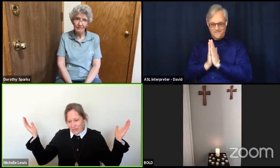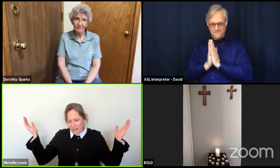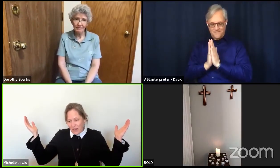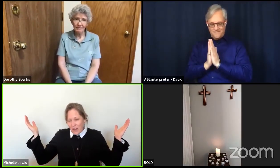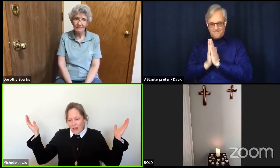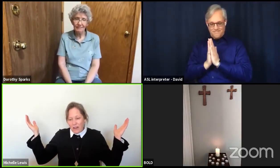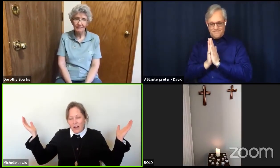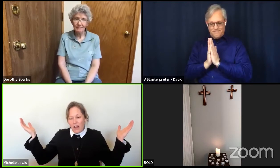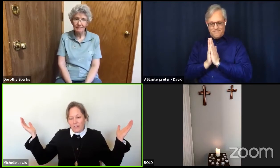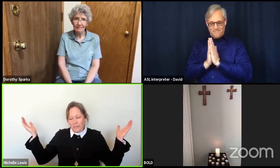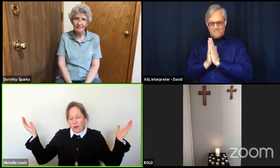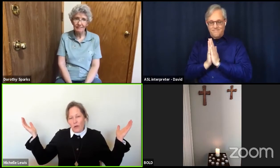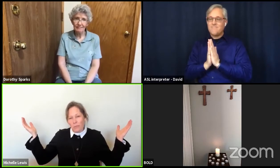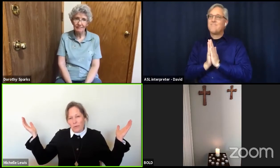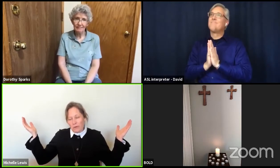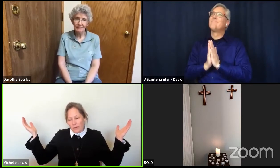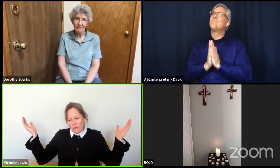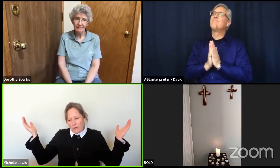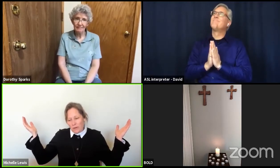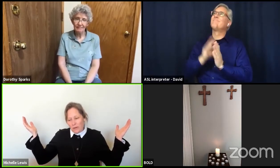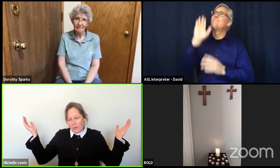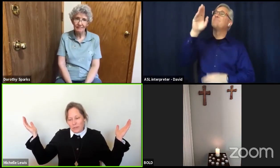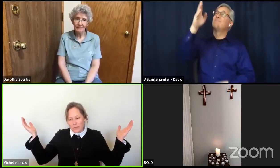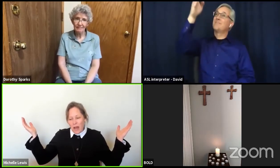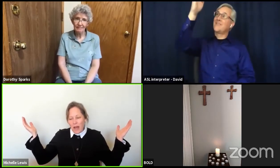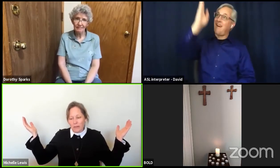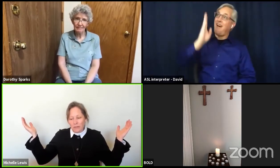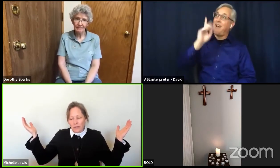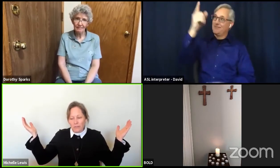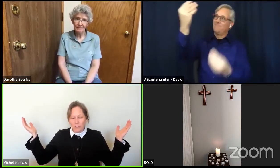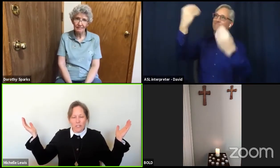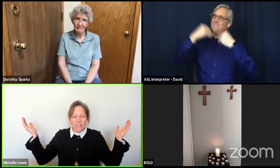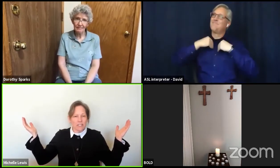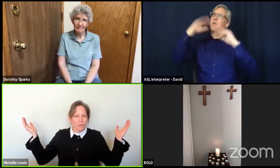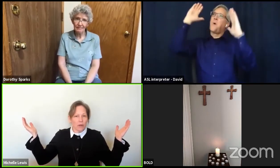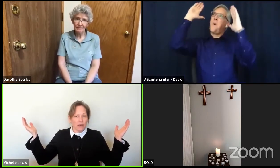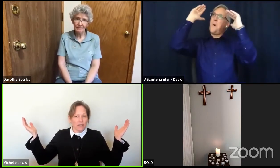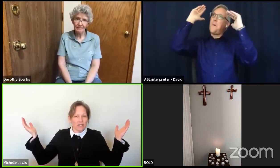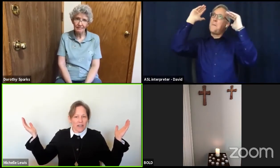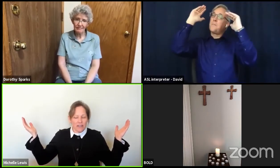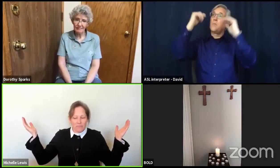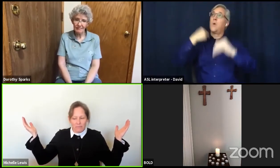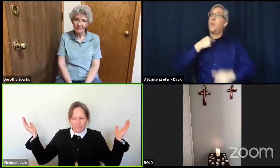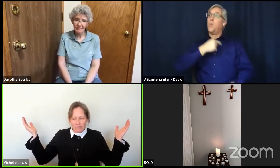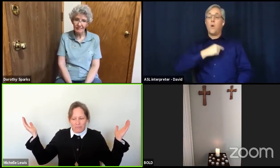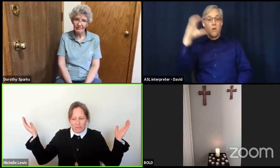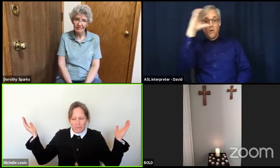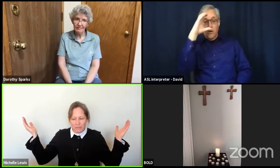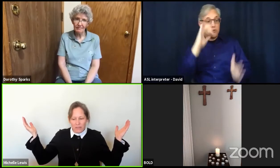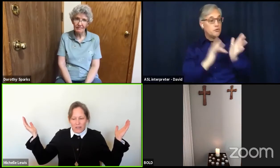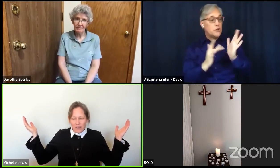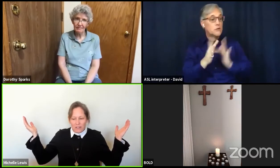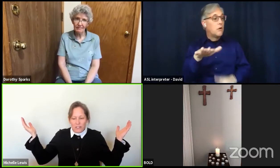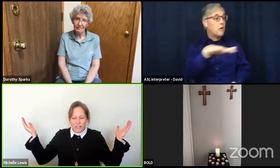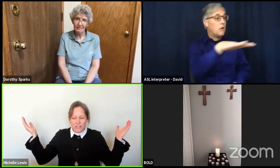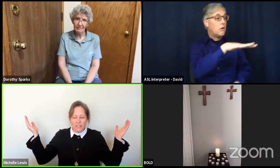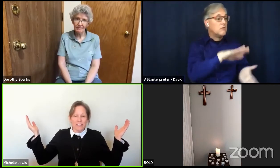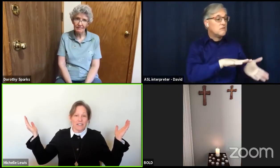God of hope, we do not look for Jesus among the dead. Jesus is